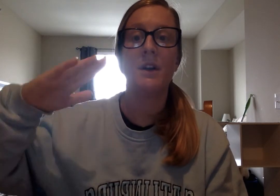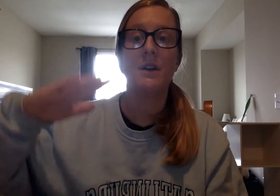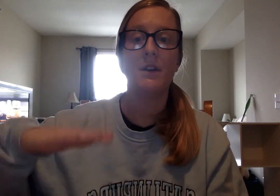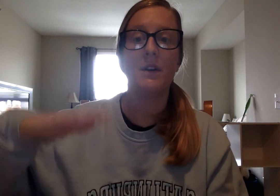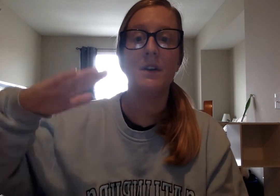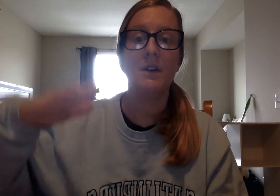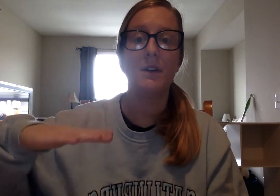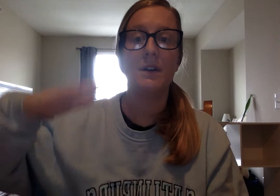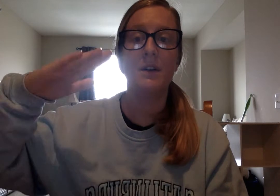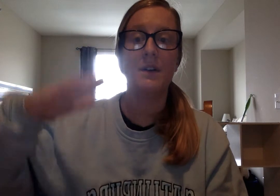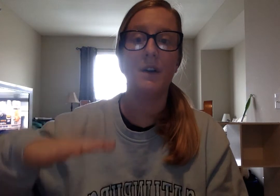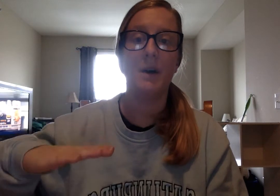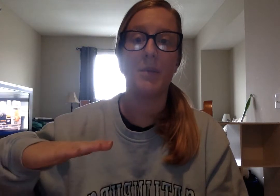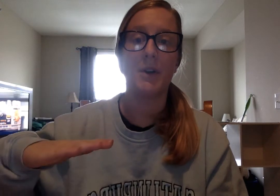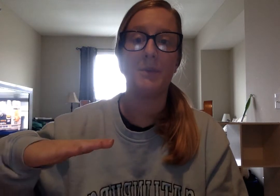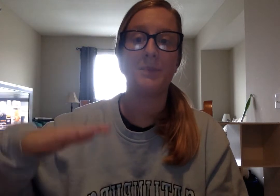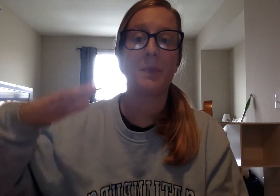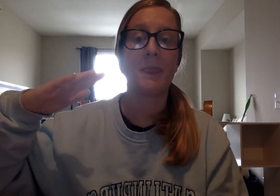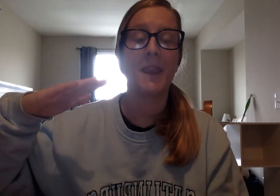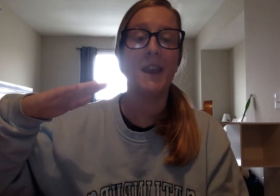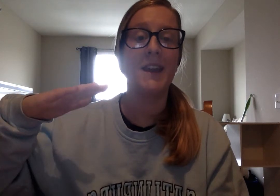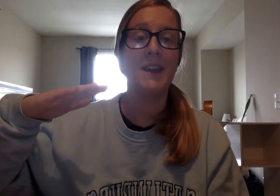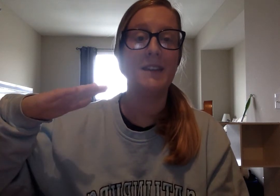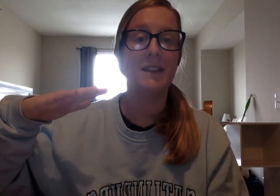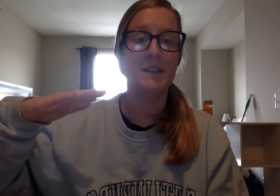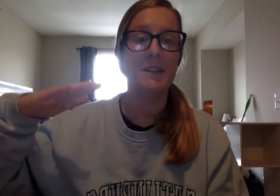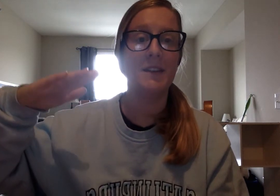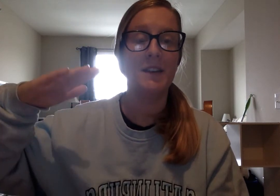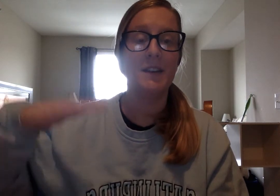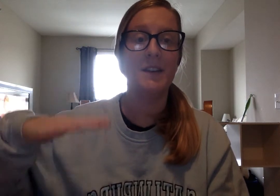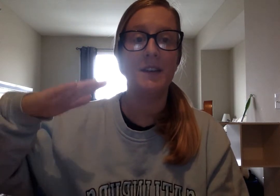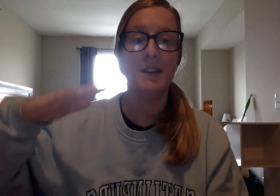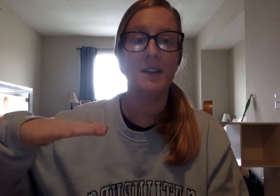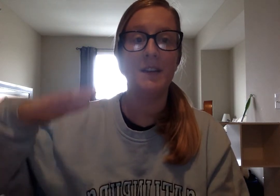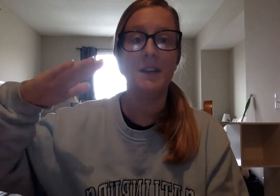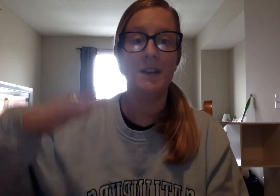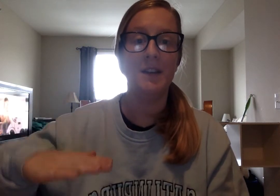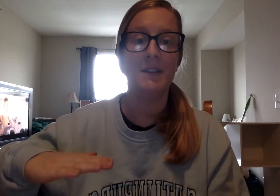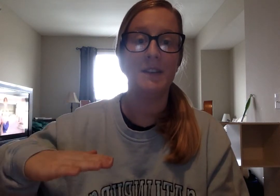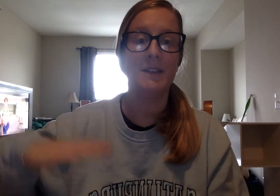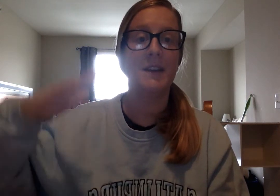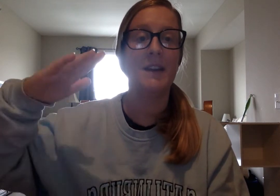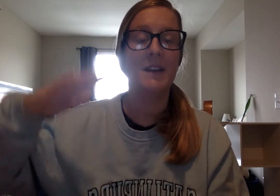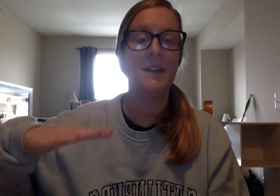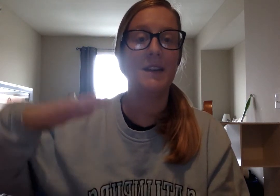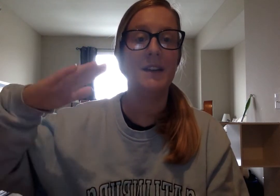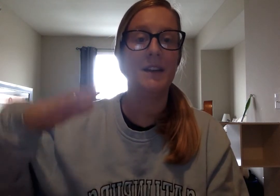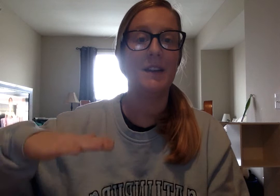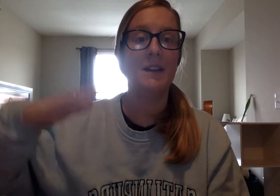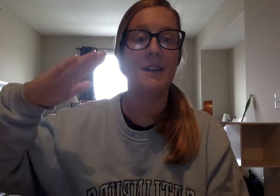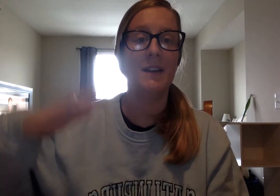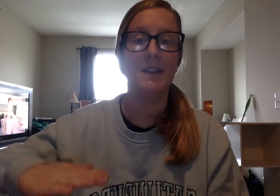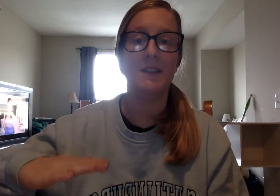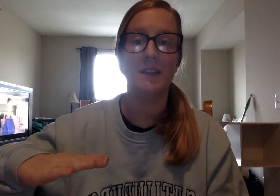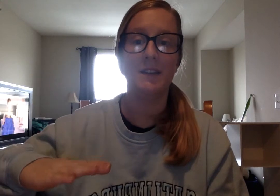Eh, eh, upper. Isn't. Eh, eh, isn't. Eh, eh, isn't.